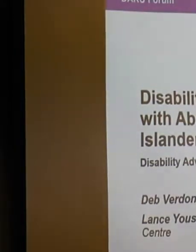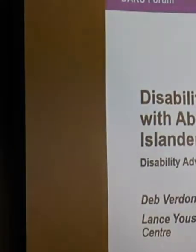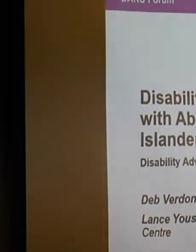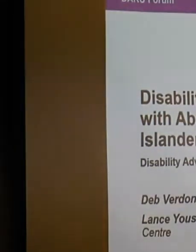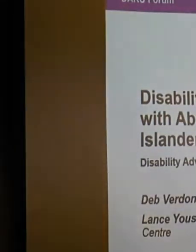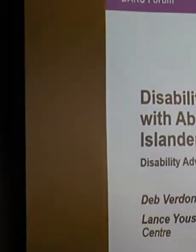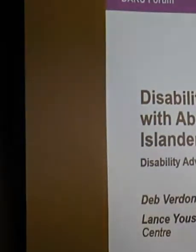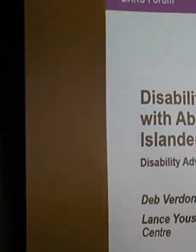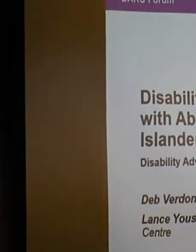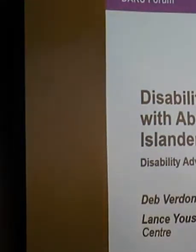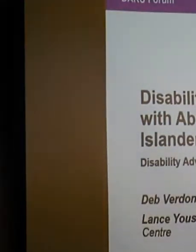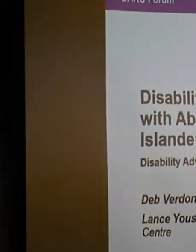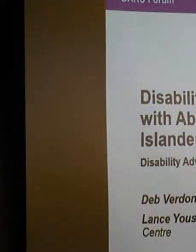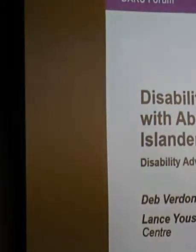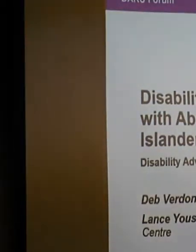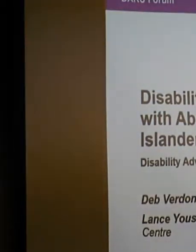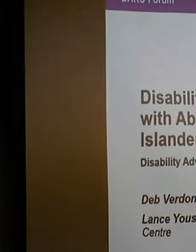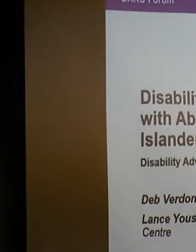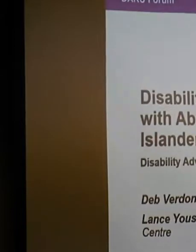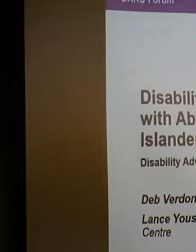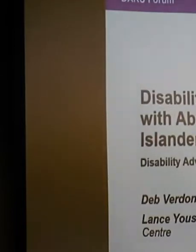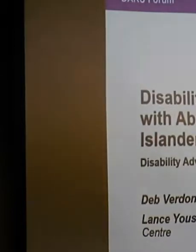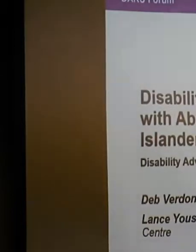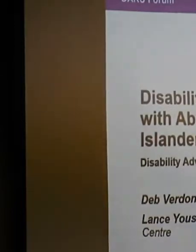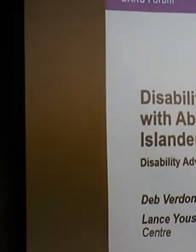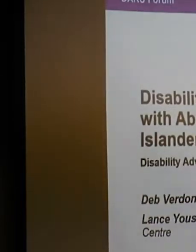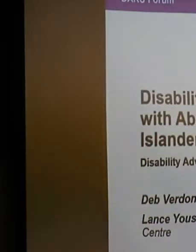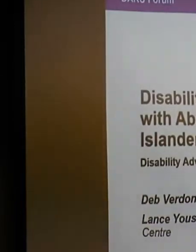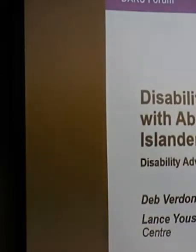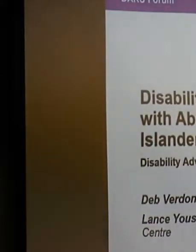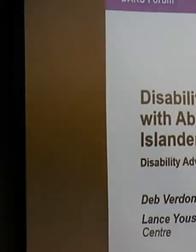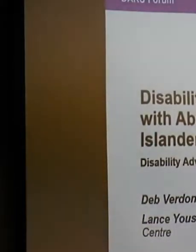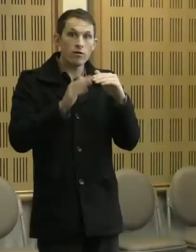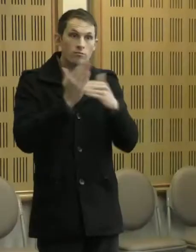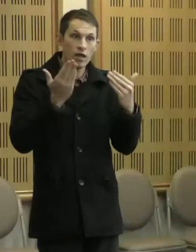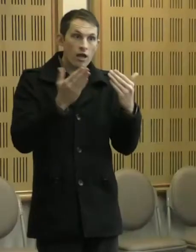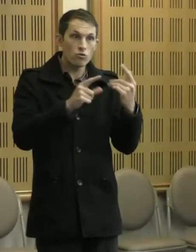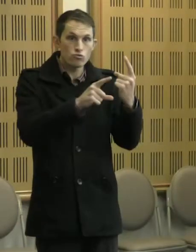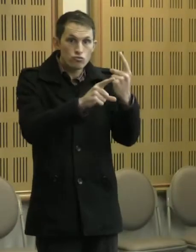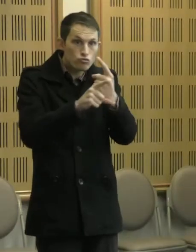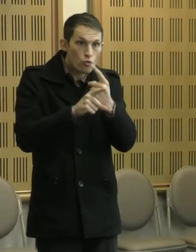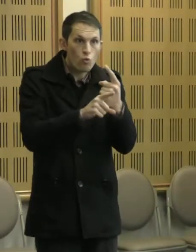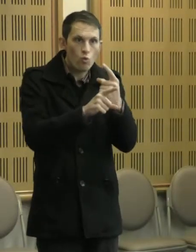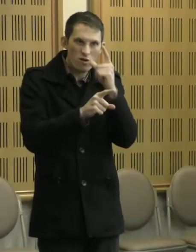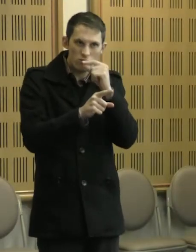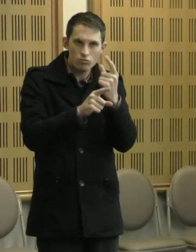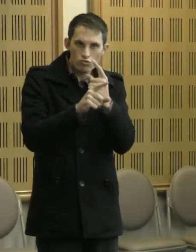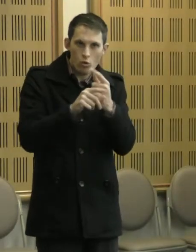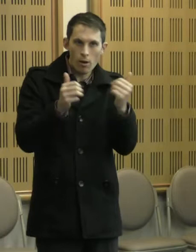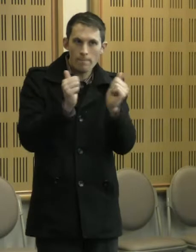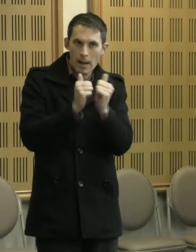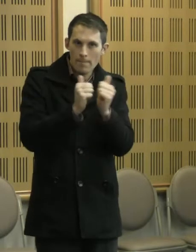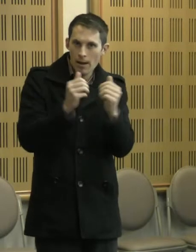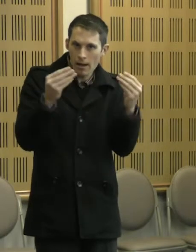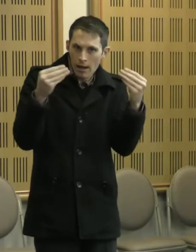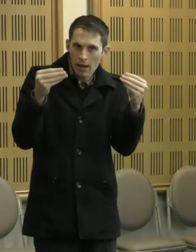So we could just sort of have look at the handout